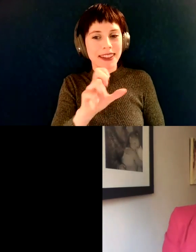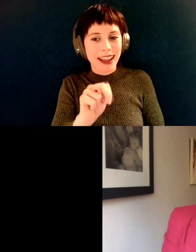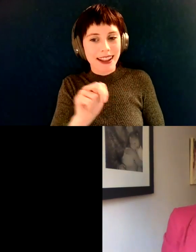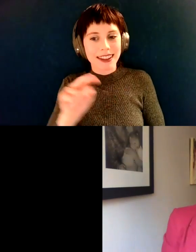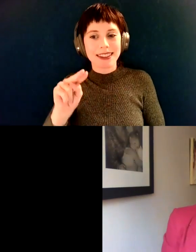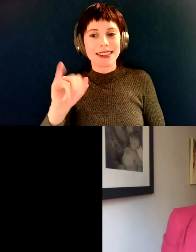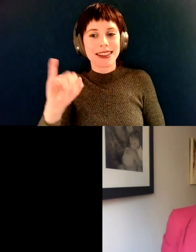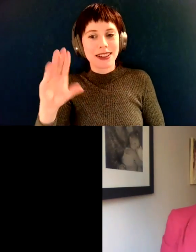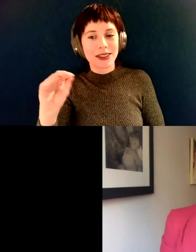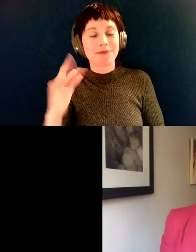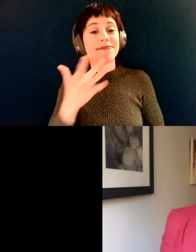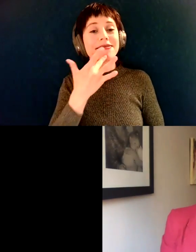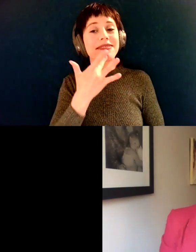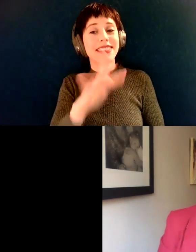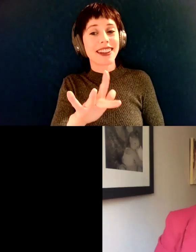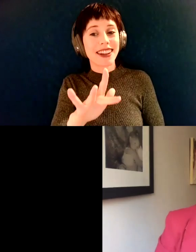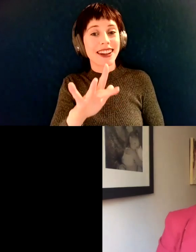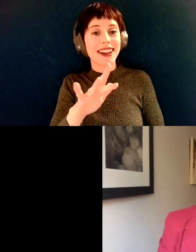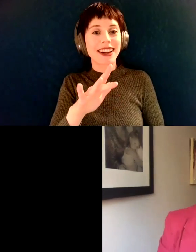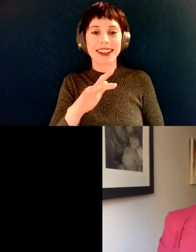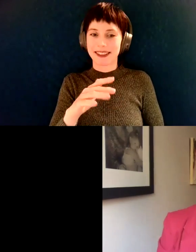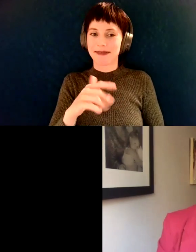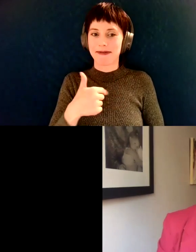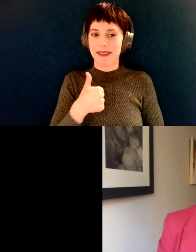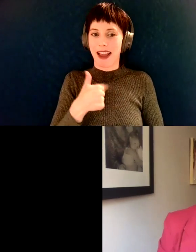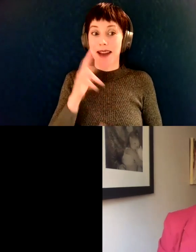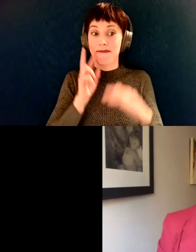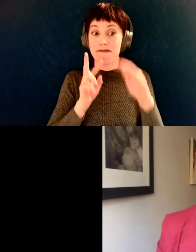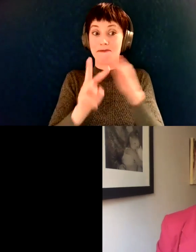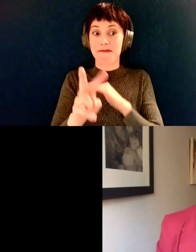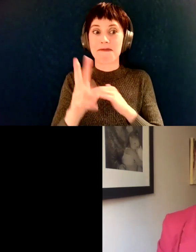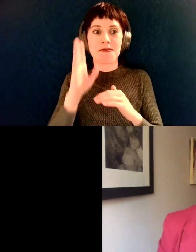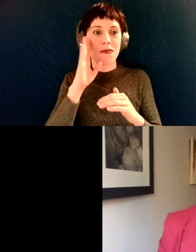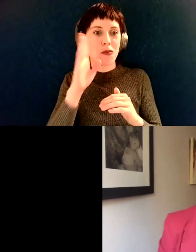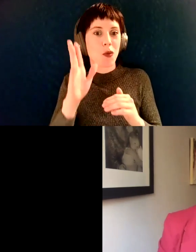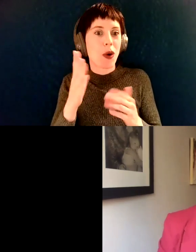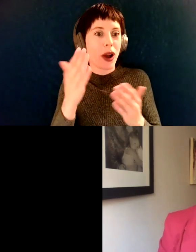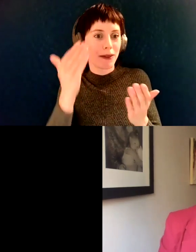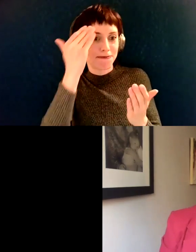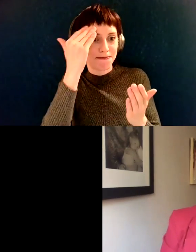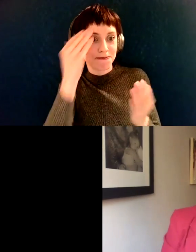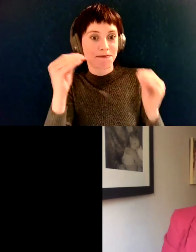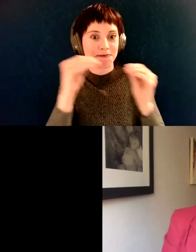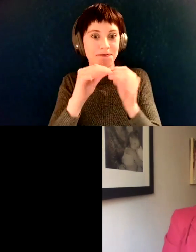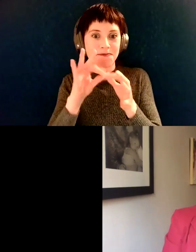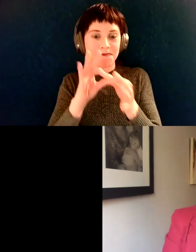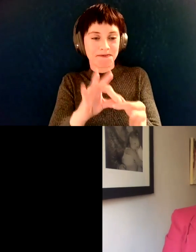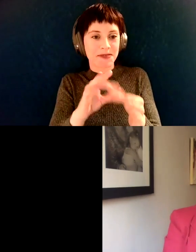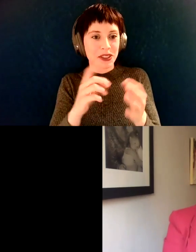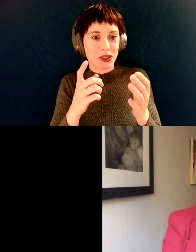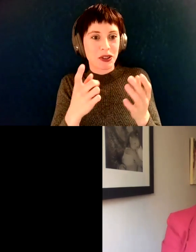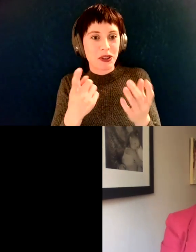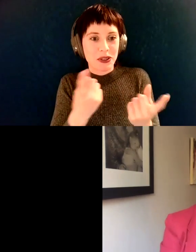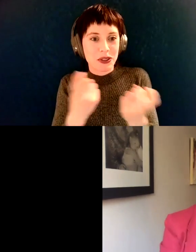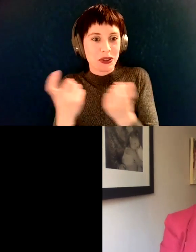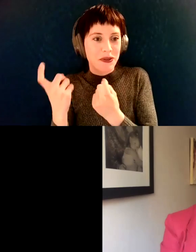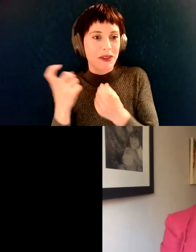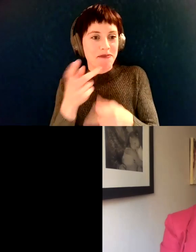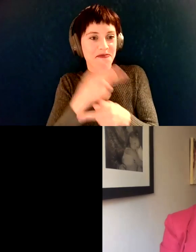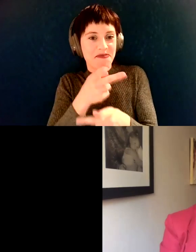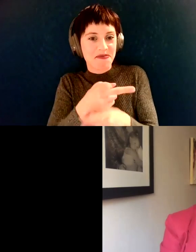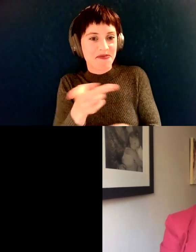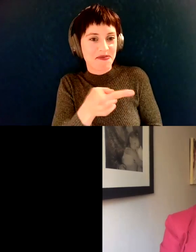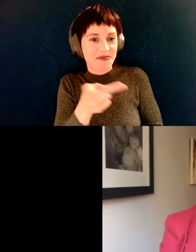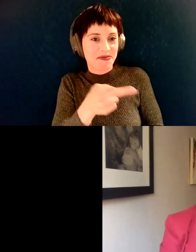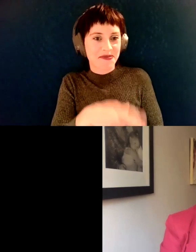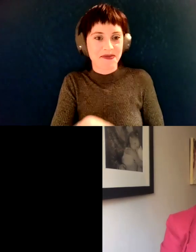And, um, good luck. And I have a feeling we'll be hearing a lot more about the survey in the, in the days to come. Thank you. Take care. You're welcome. And